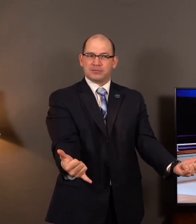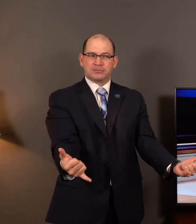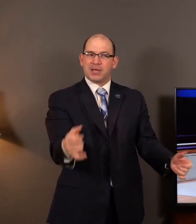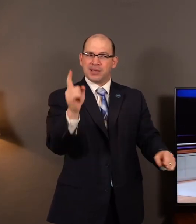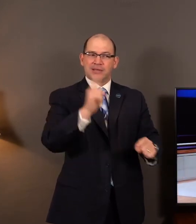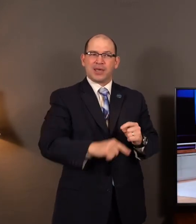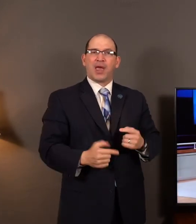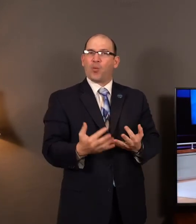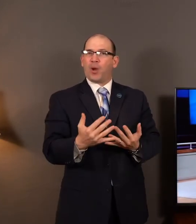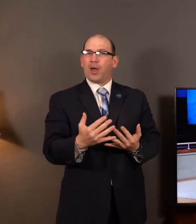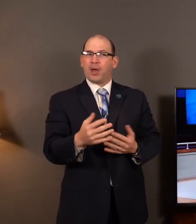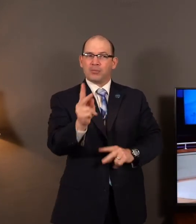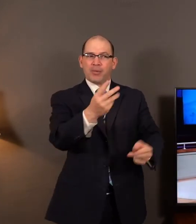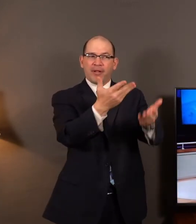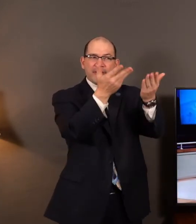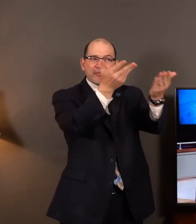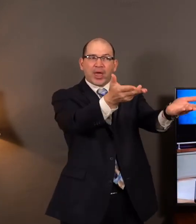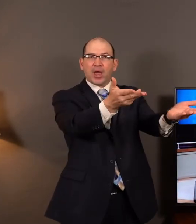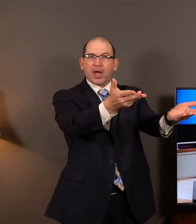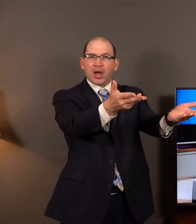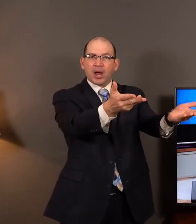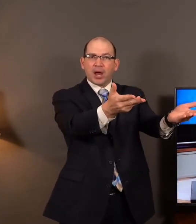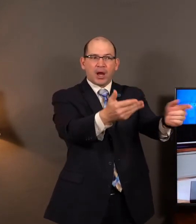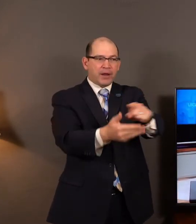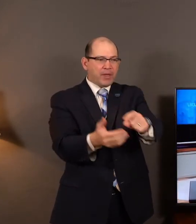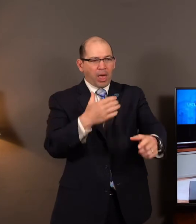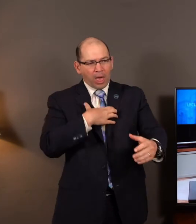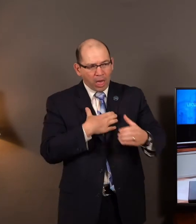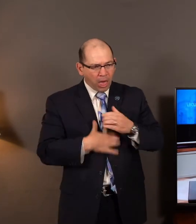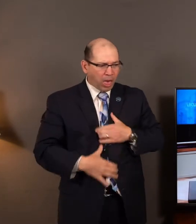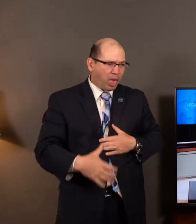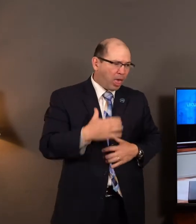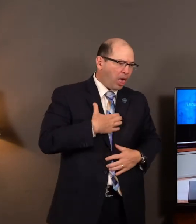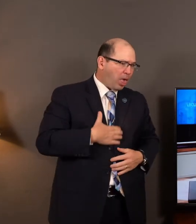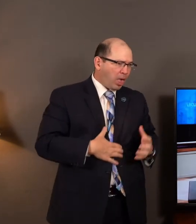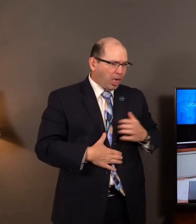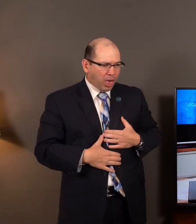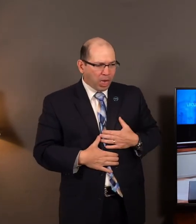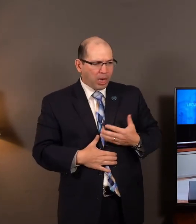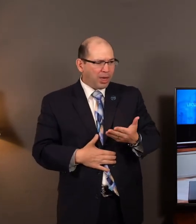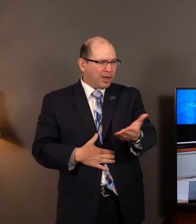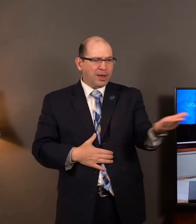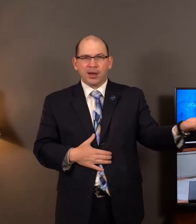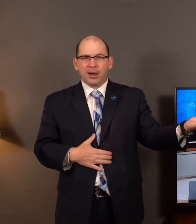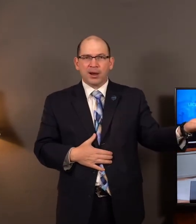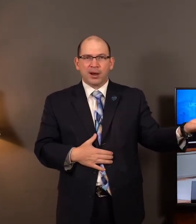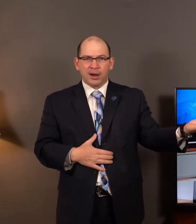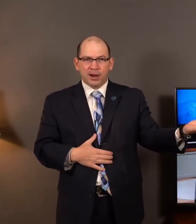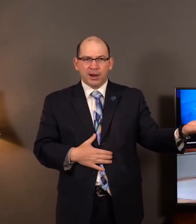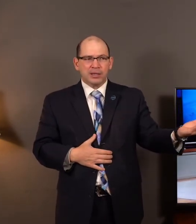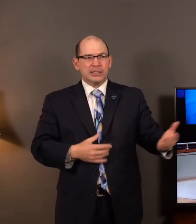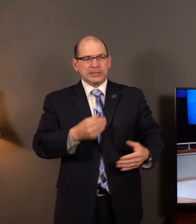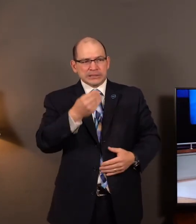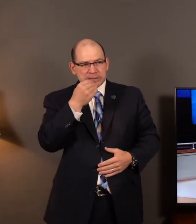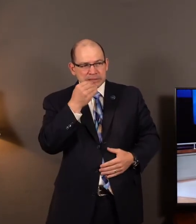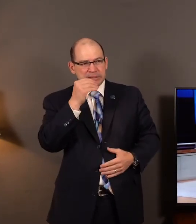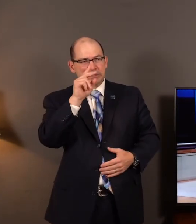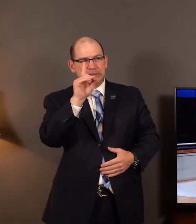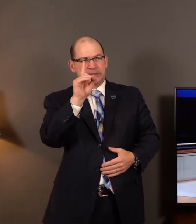people in that city and they're literally scraping the meat off the head of a donkey. They're literally eating the dung of a dove. They're literally eating